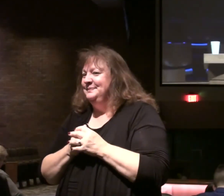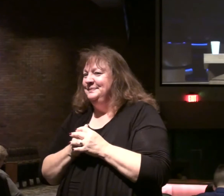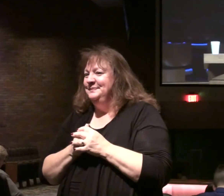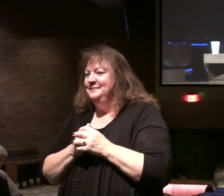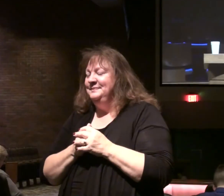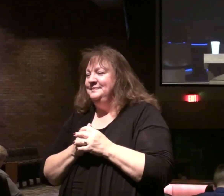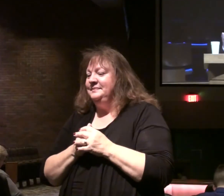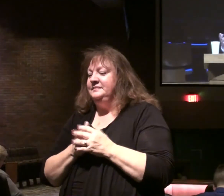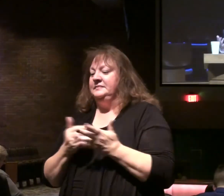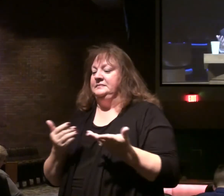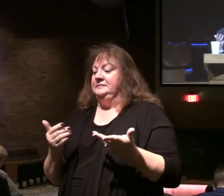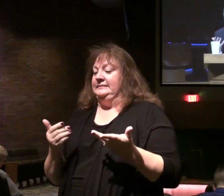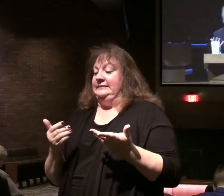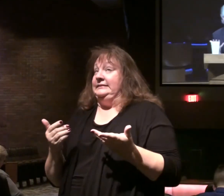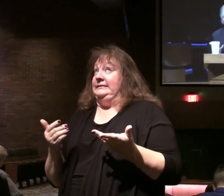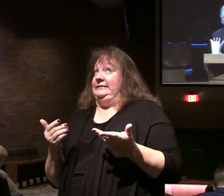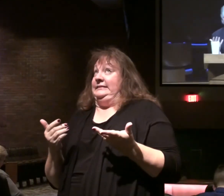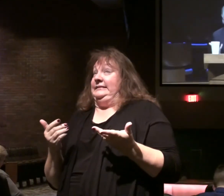You know.